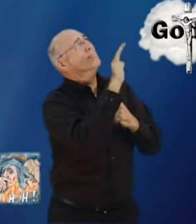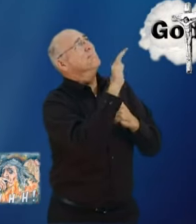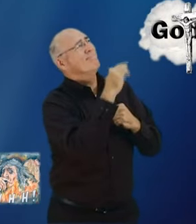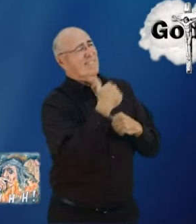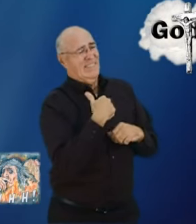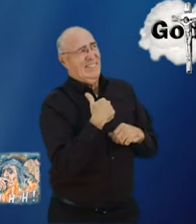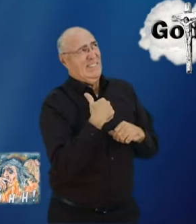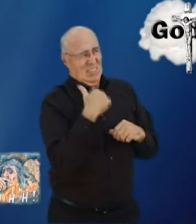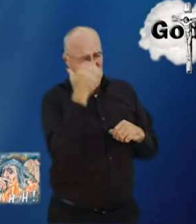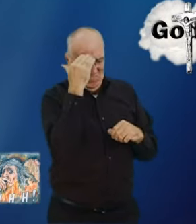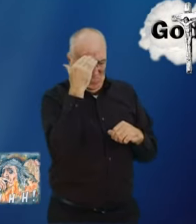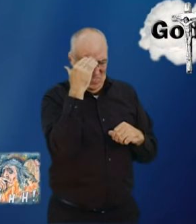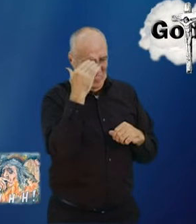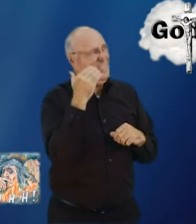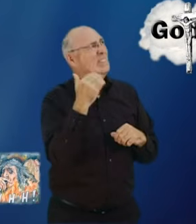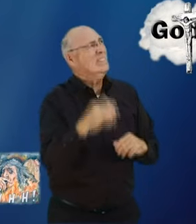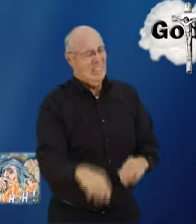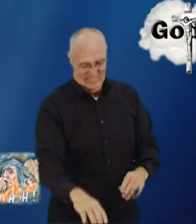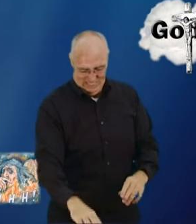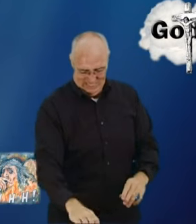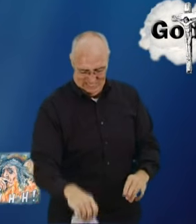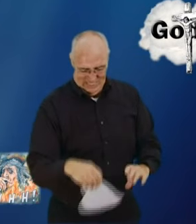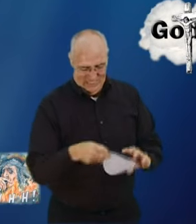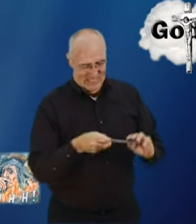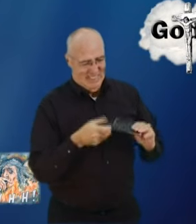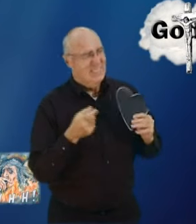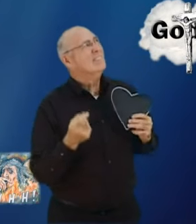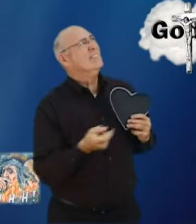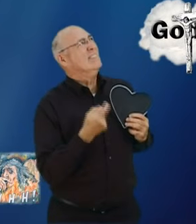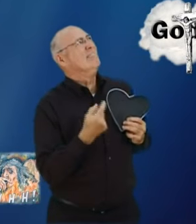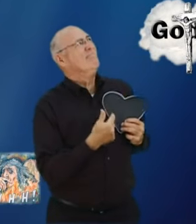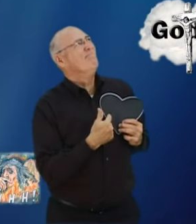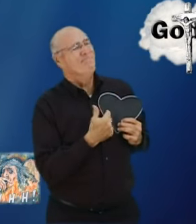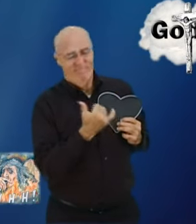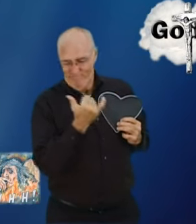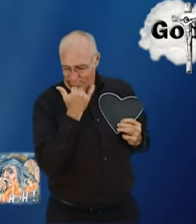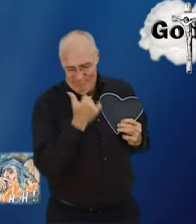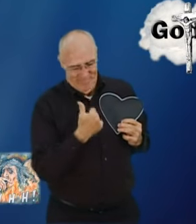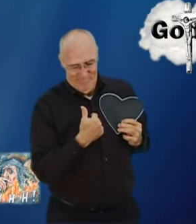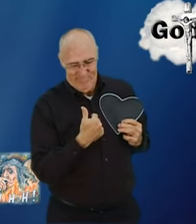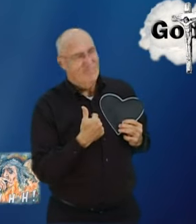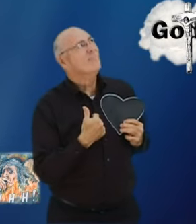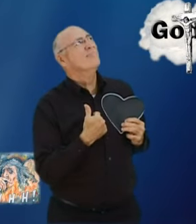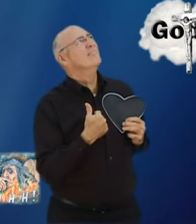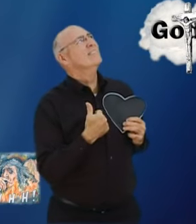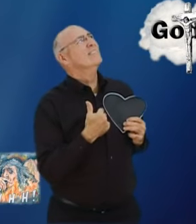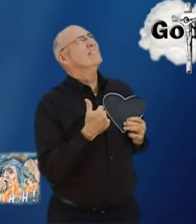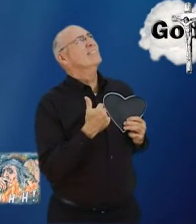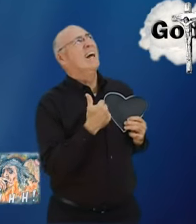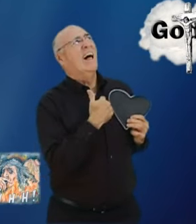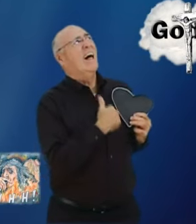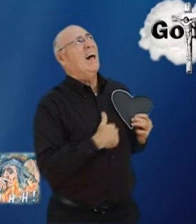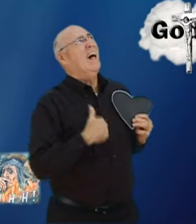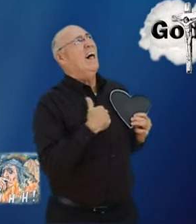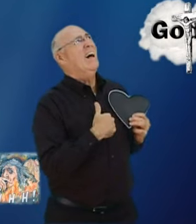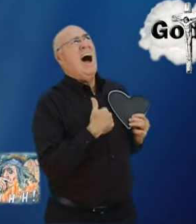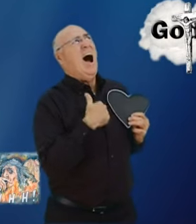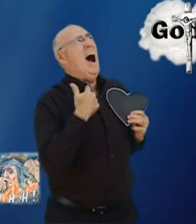dear Lord Jesus I know that I have sin I have done wrong